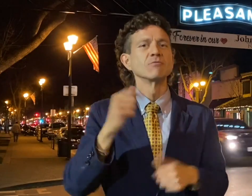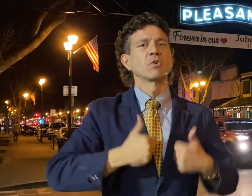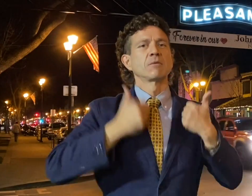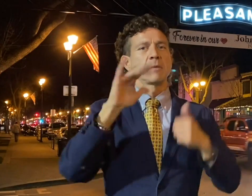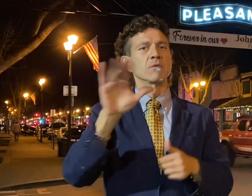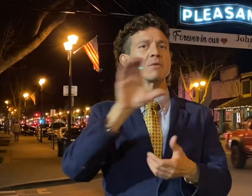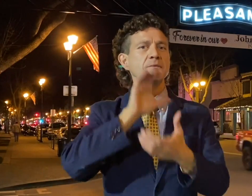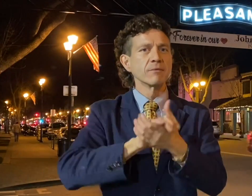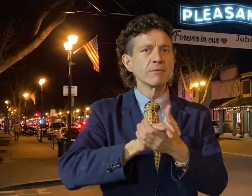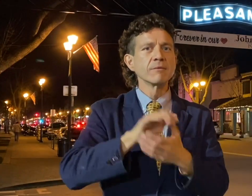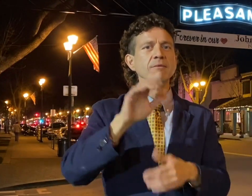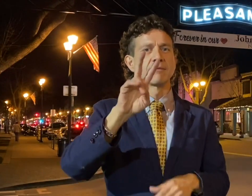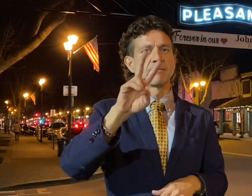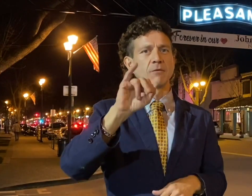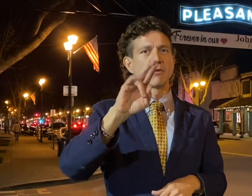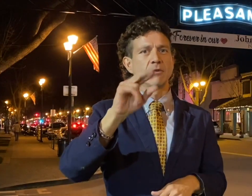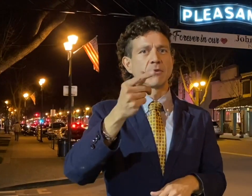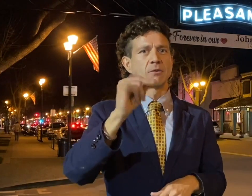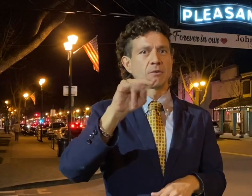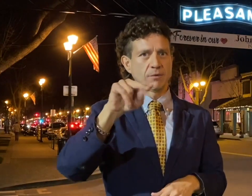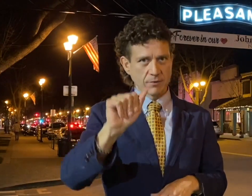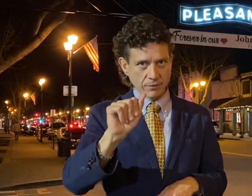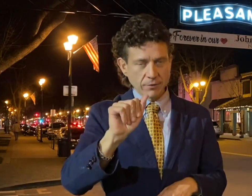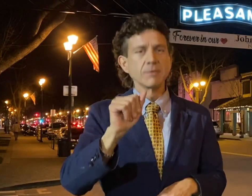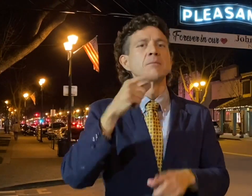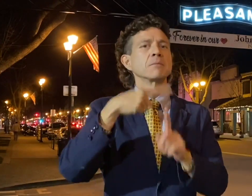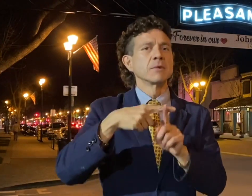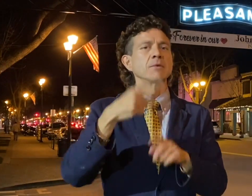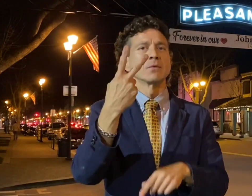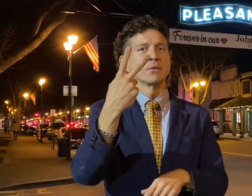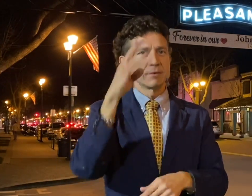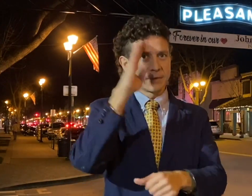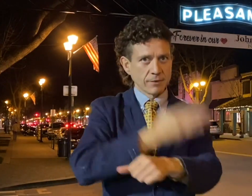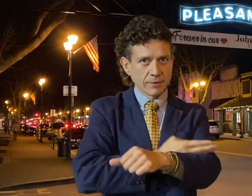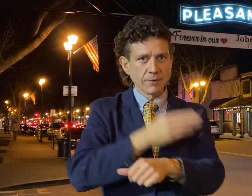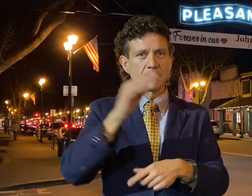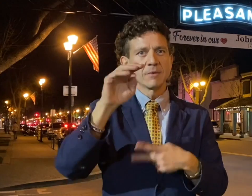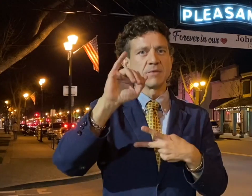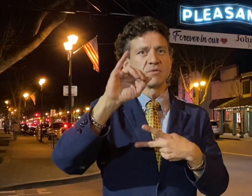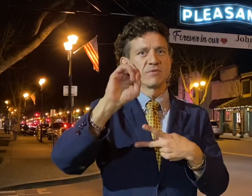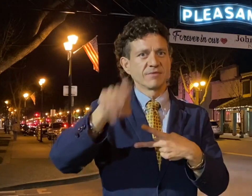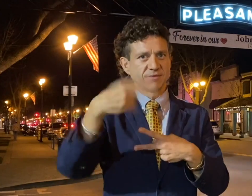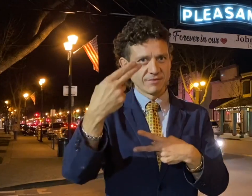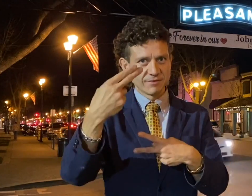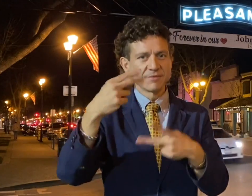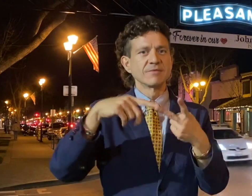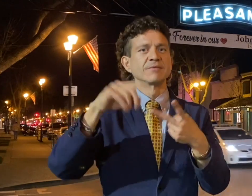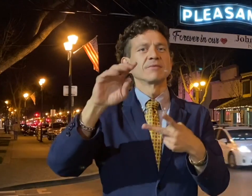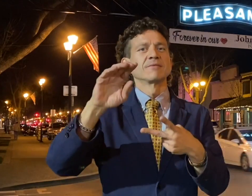He survived by his wife, Virginia. His two sons, Joseph and Michael.